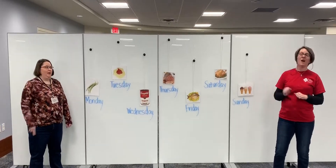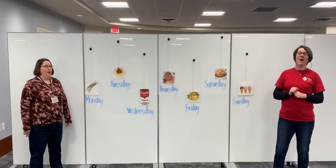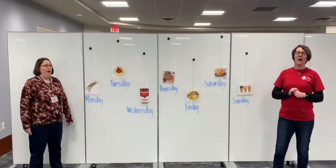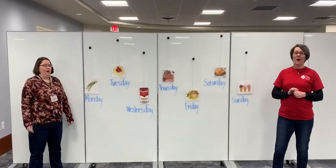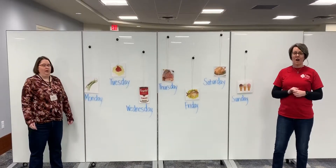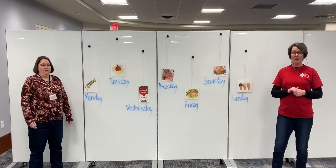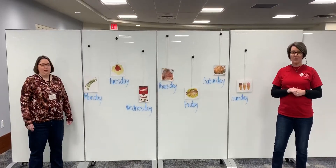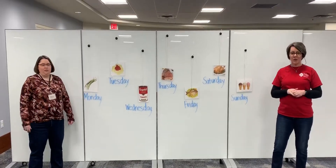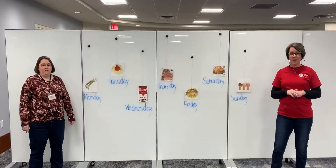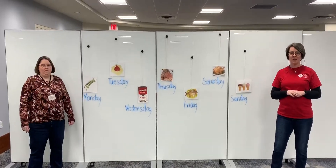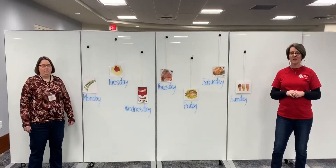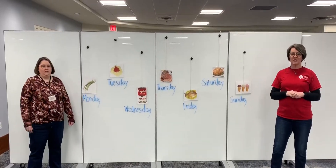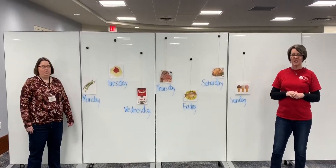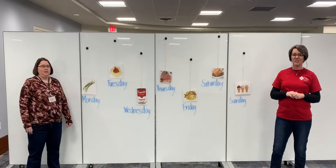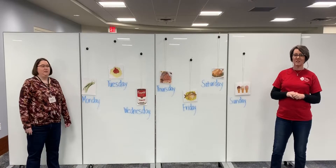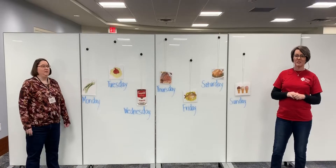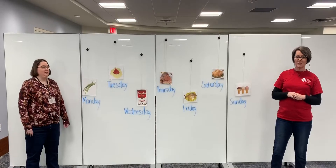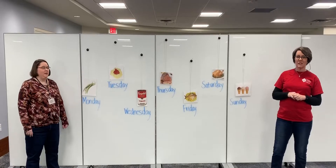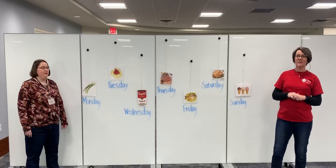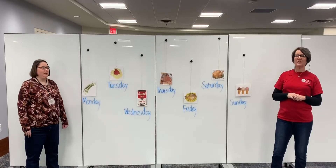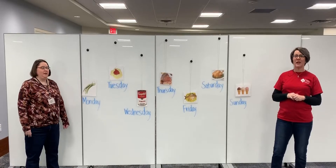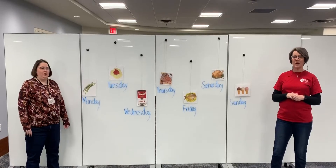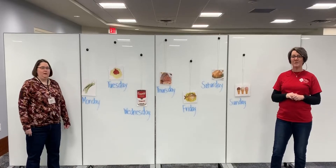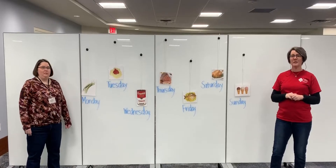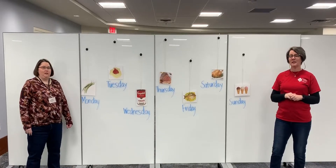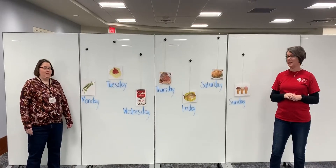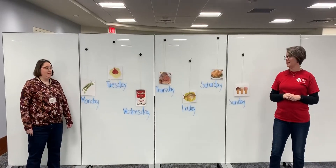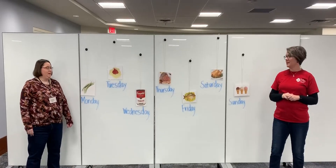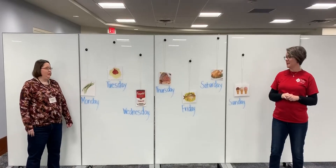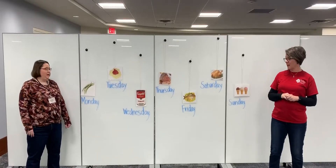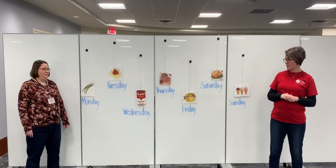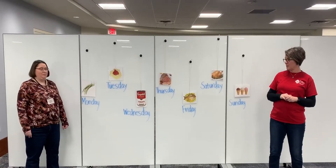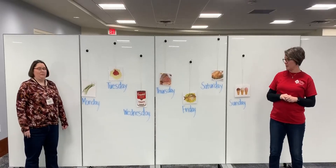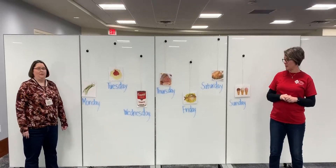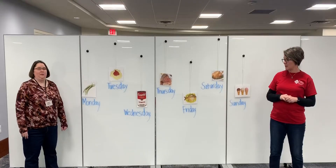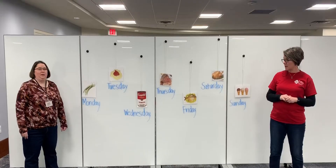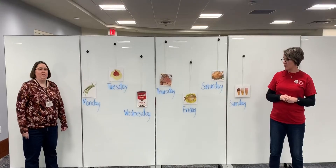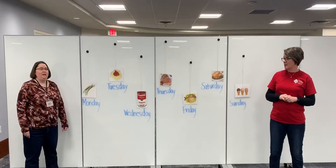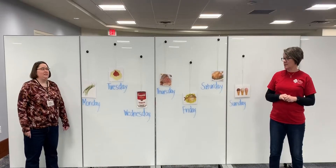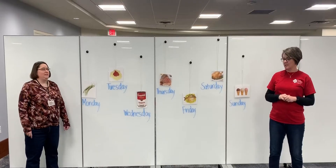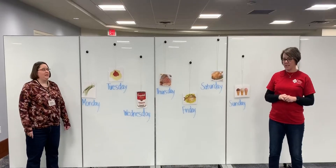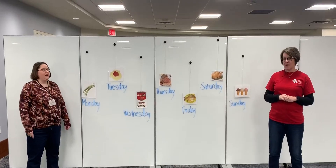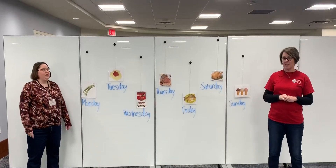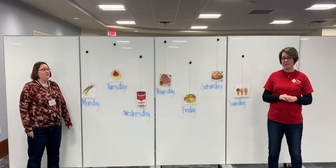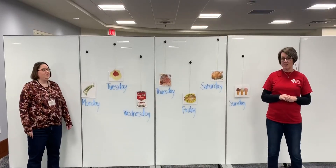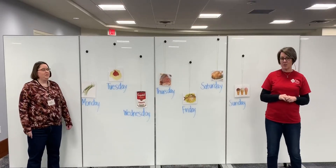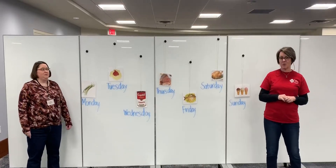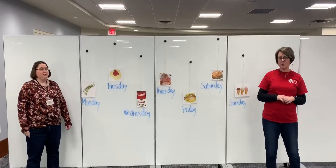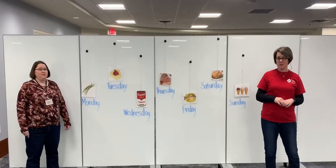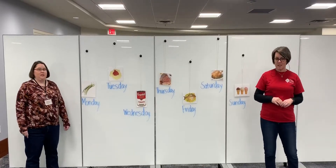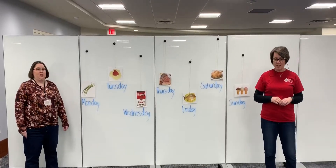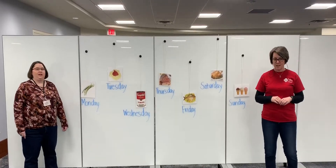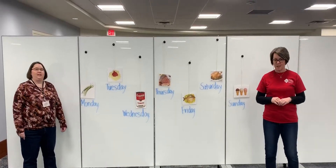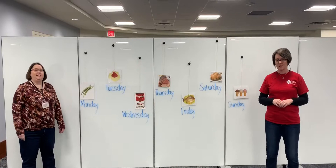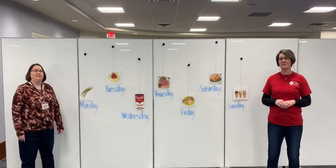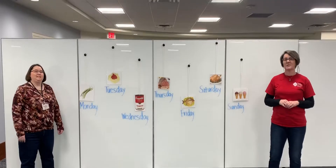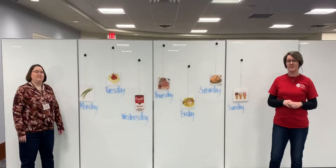All you hungry children come and eat it up. Today is Tuesday. Today